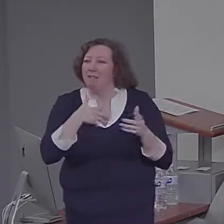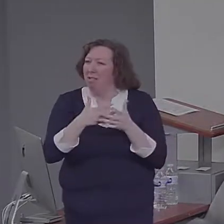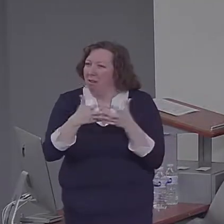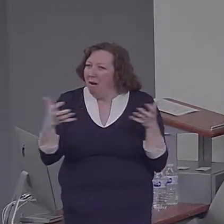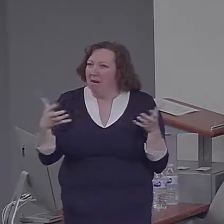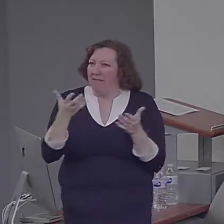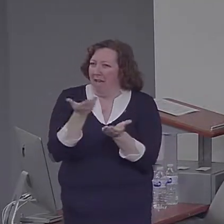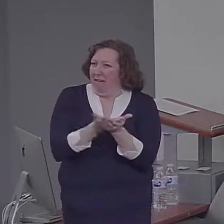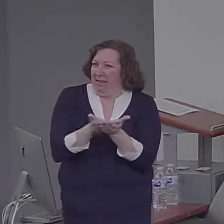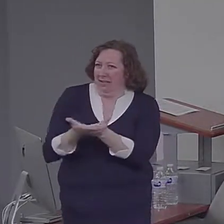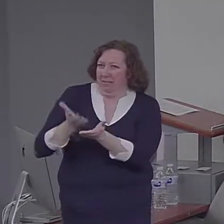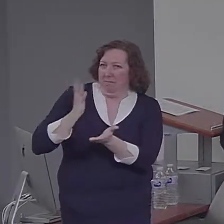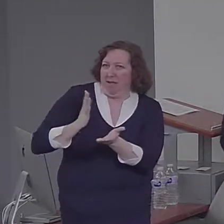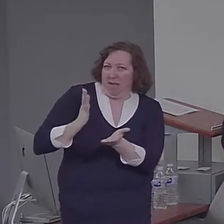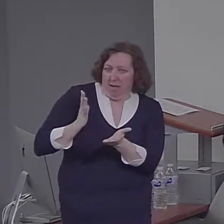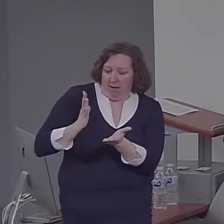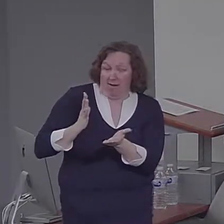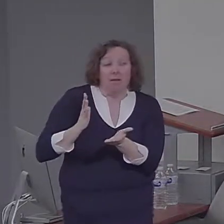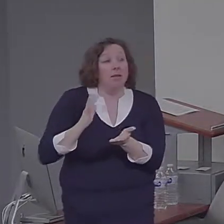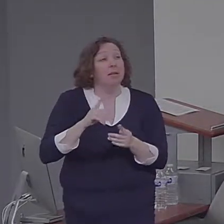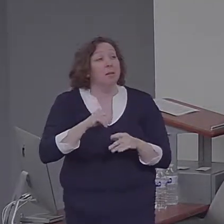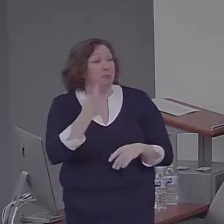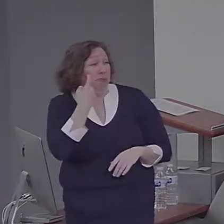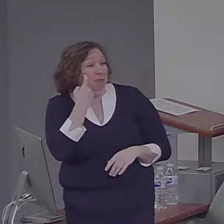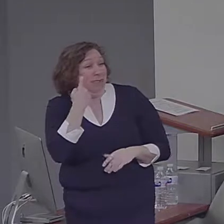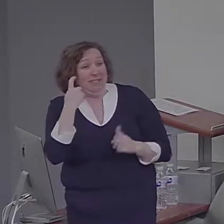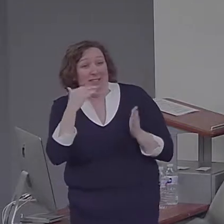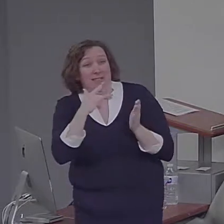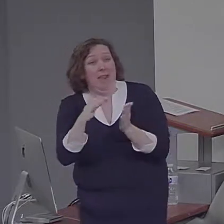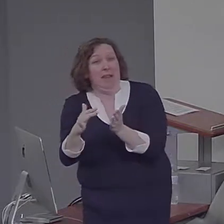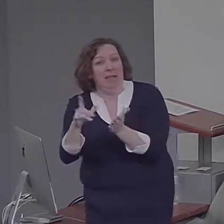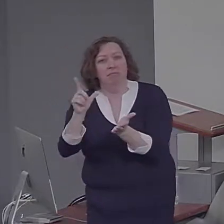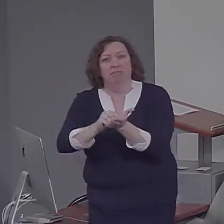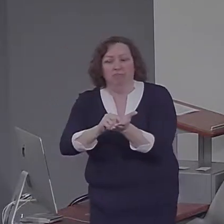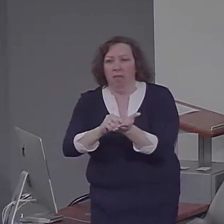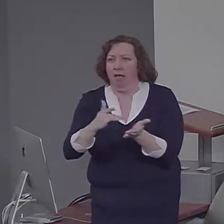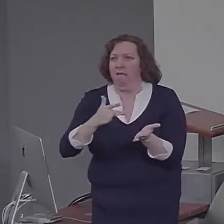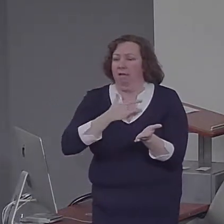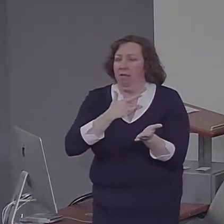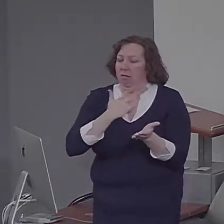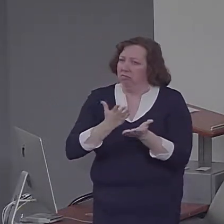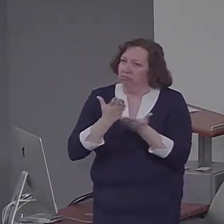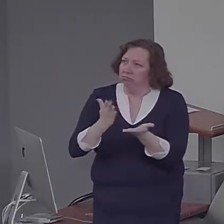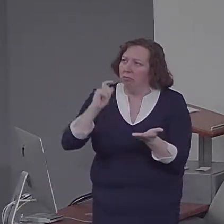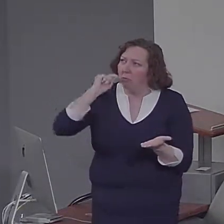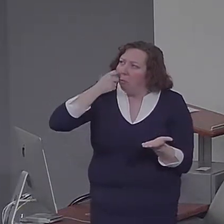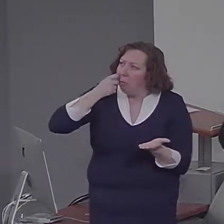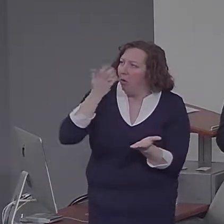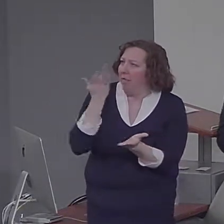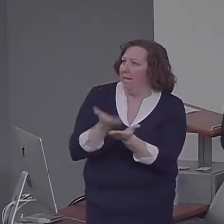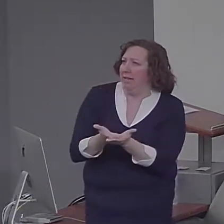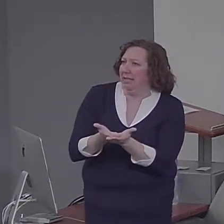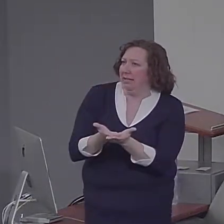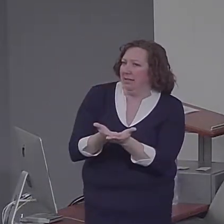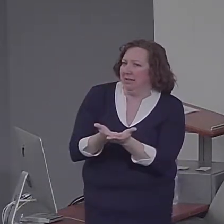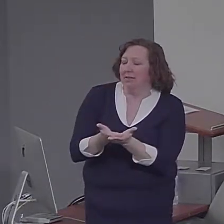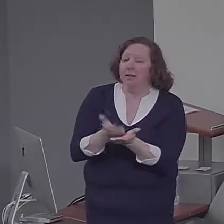I want to refer you to a recent study that I think provides some very cool evidence along these lines, kind of a complicated study. I'm not going to unpack it